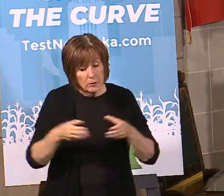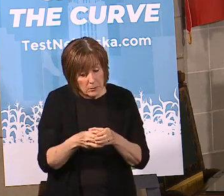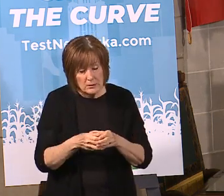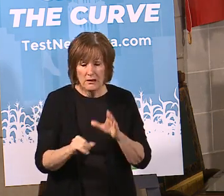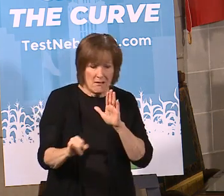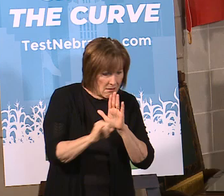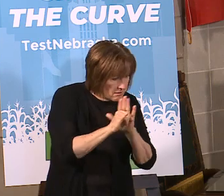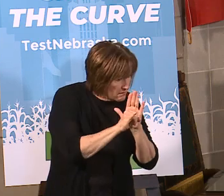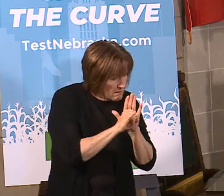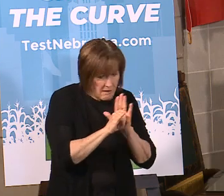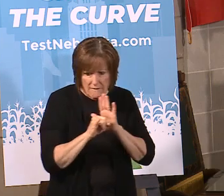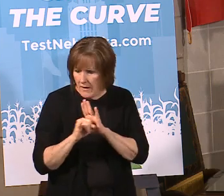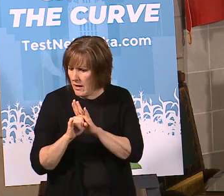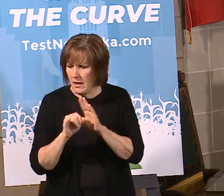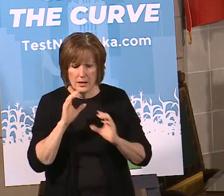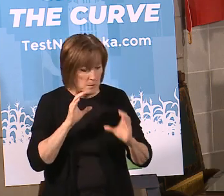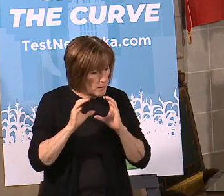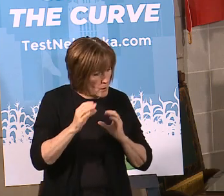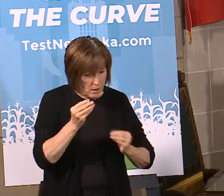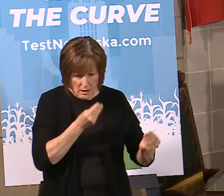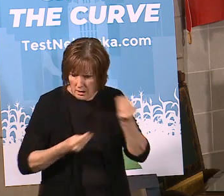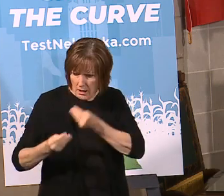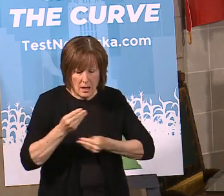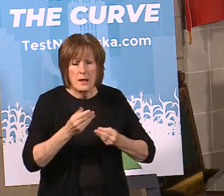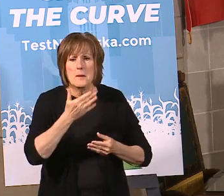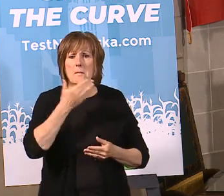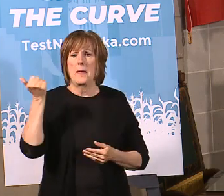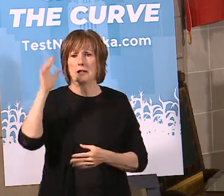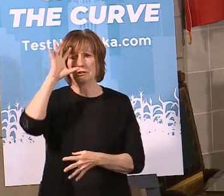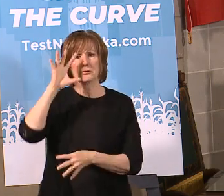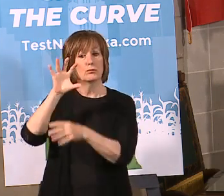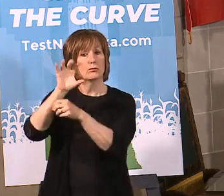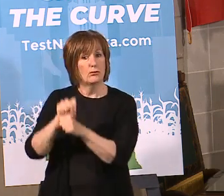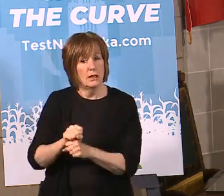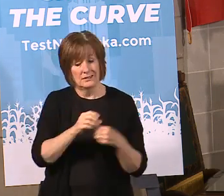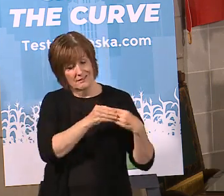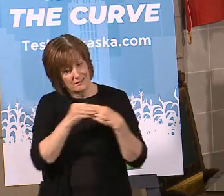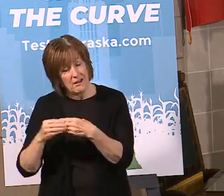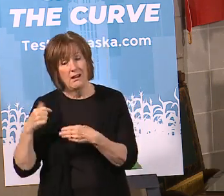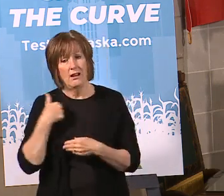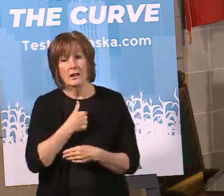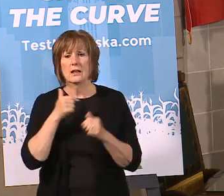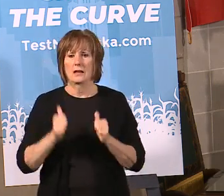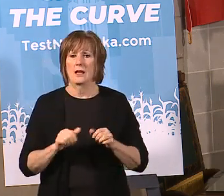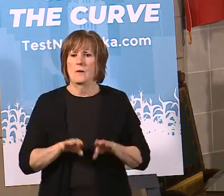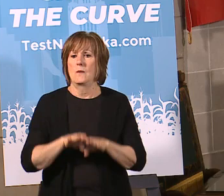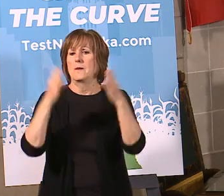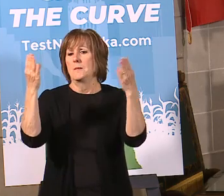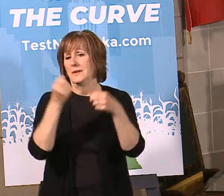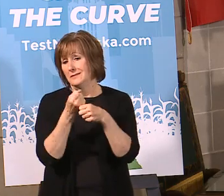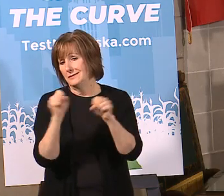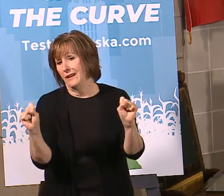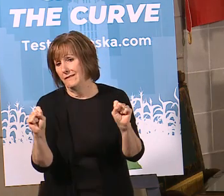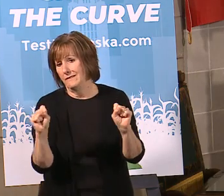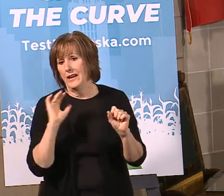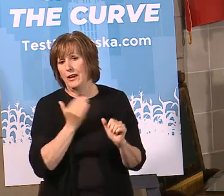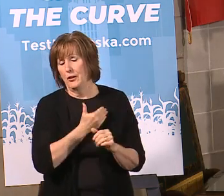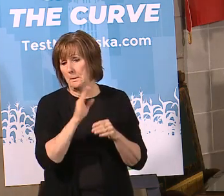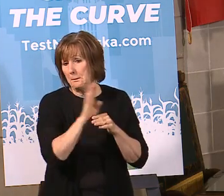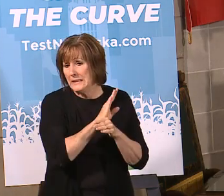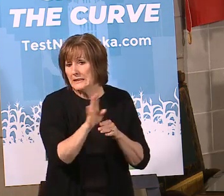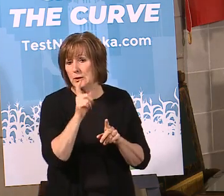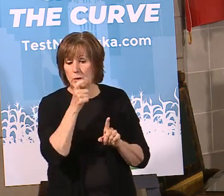and communicate best practices that and guidelines that will help us safely reopen our economic sectors that have been